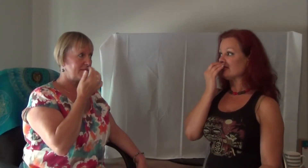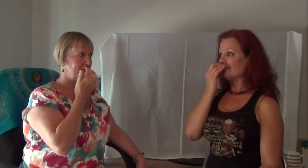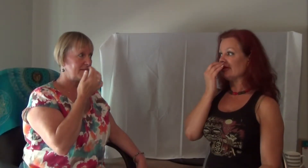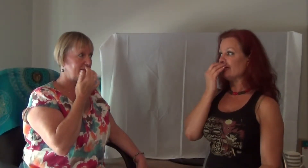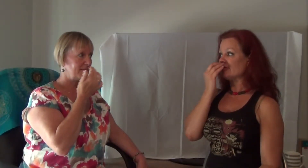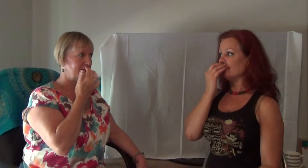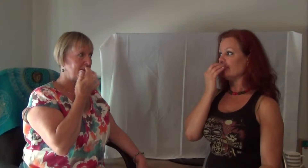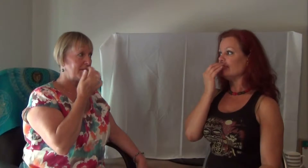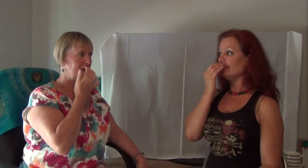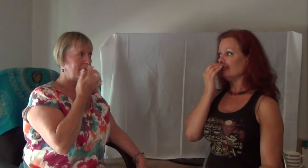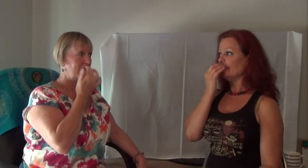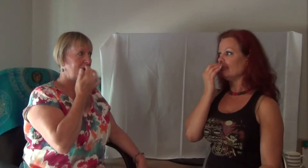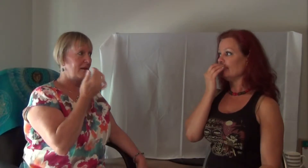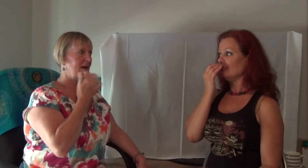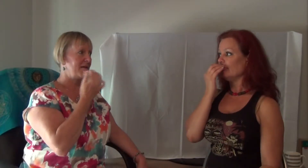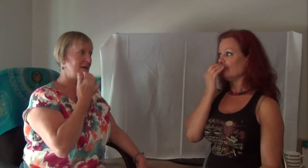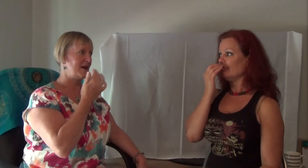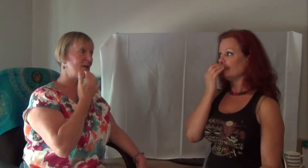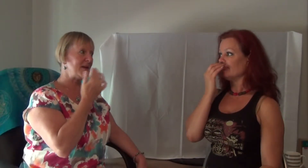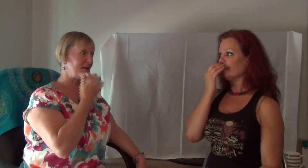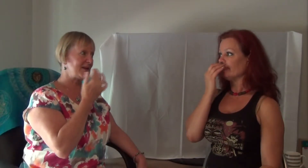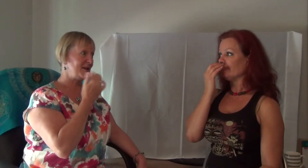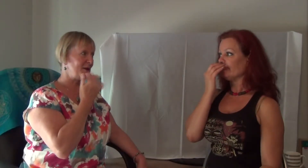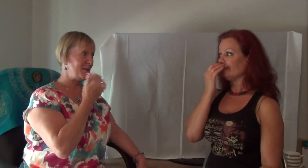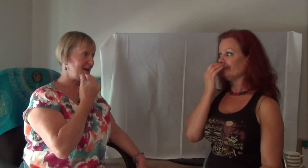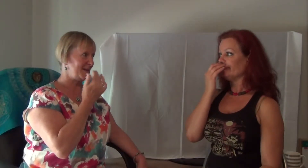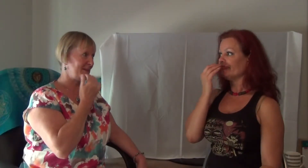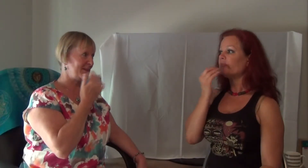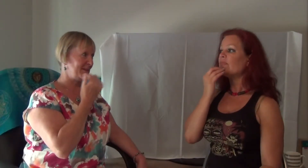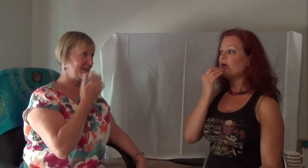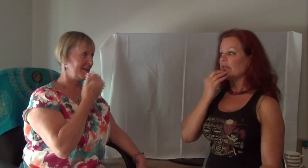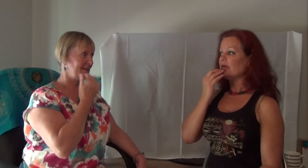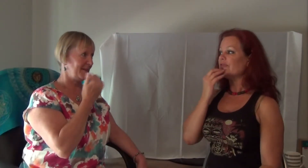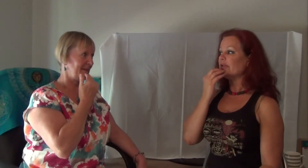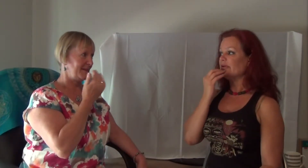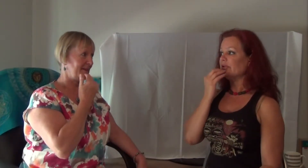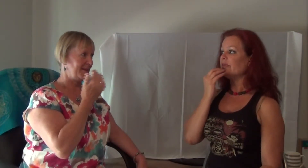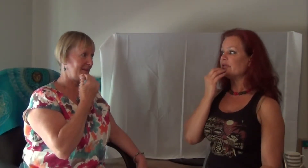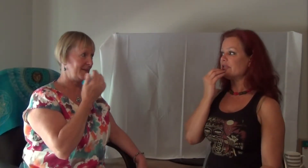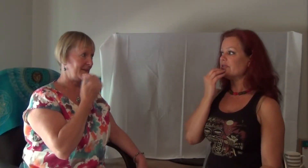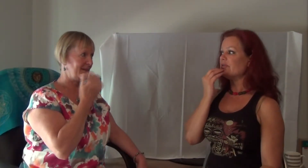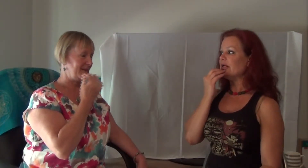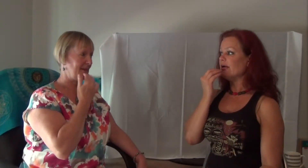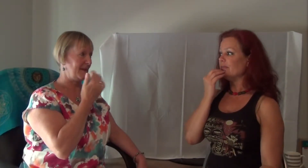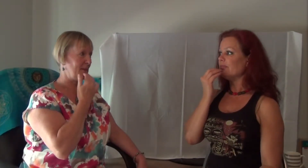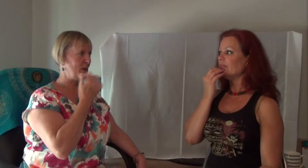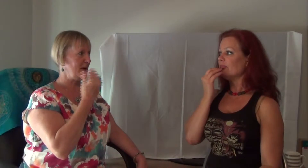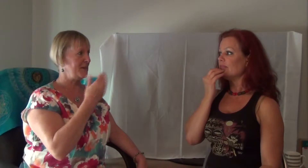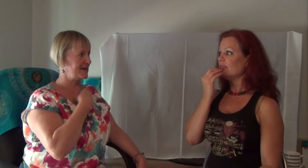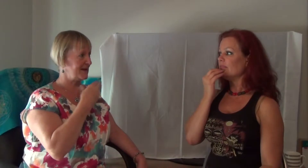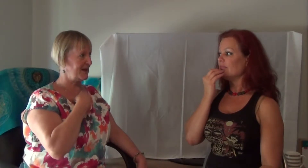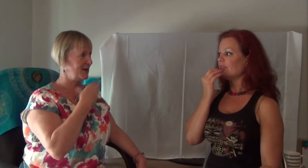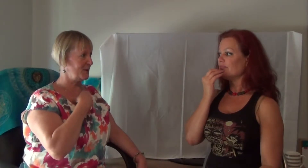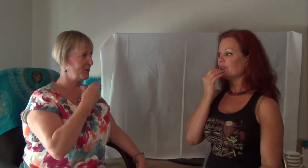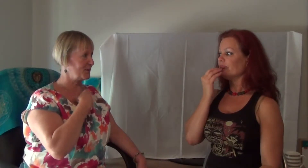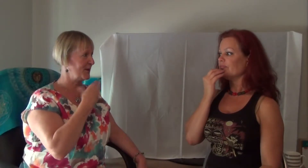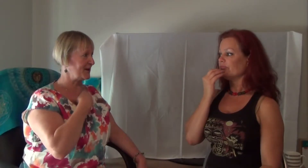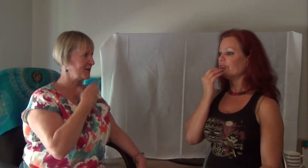calcification. That feeling when they were stitching me up. That feeling when they were stitching me up. Pulling my skin in all directions.